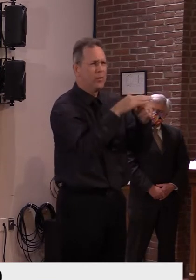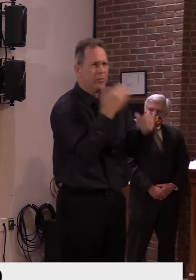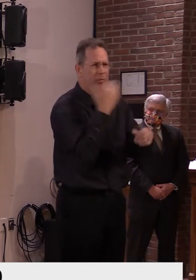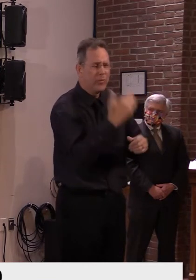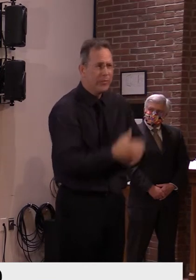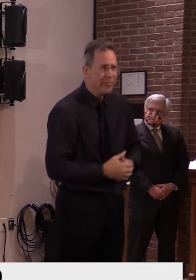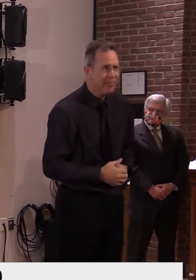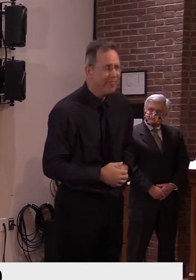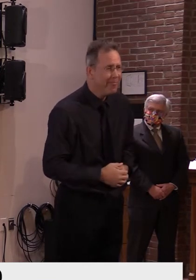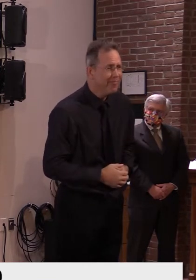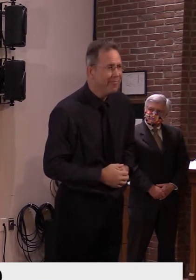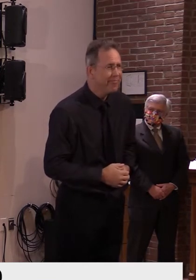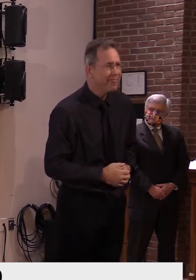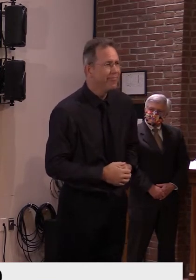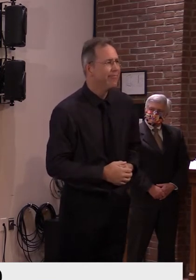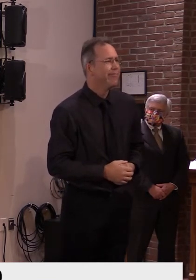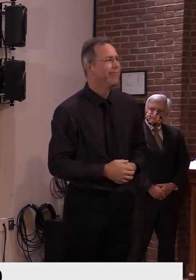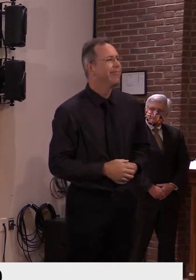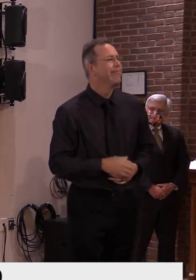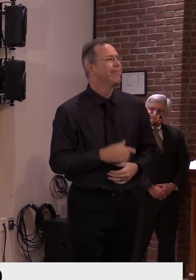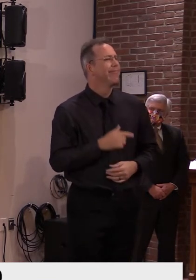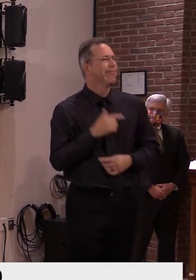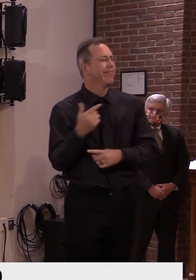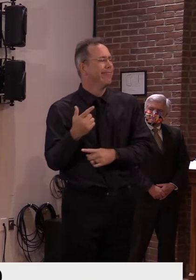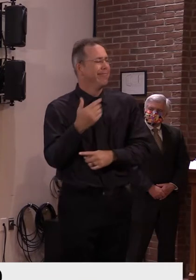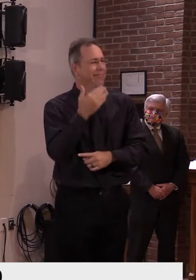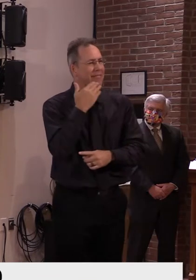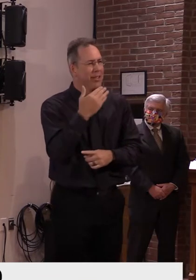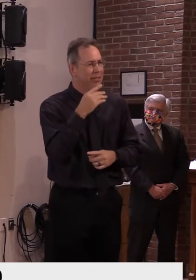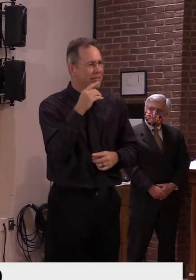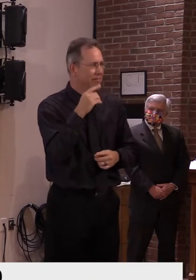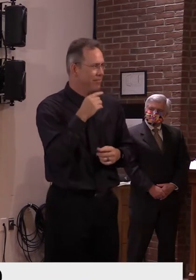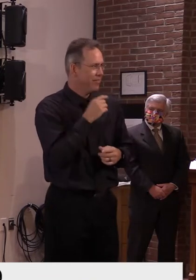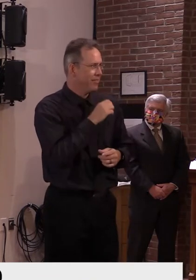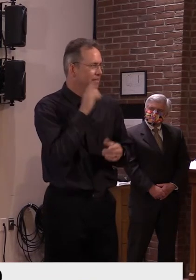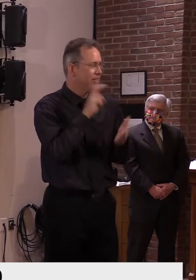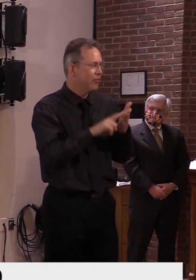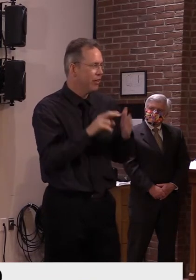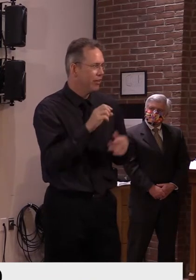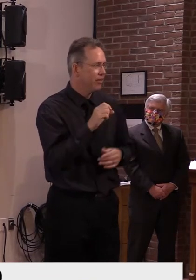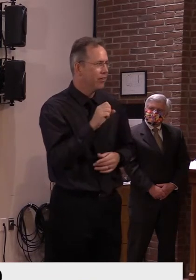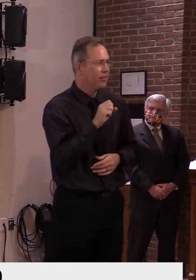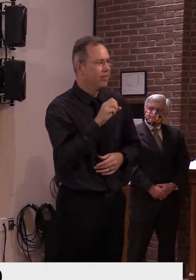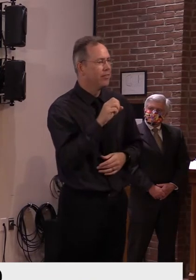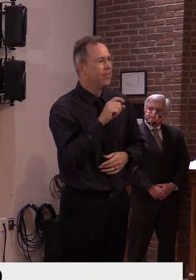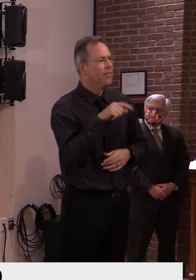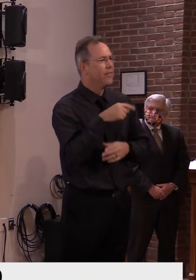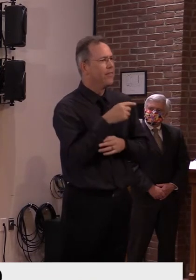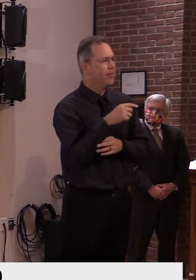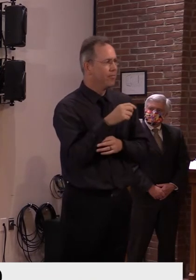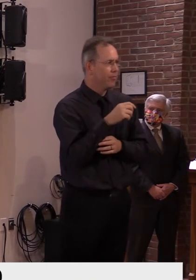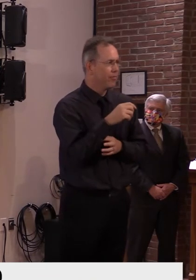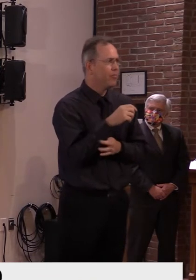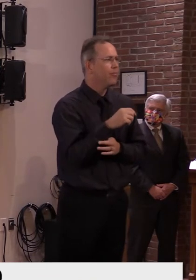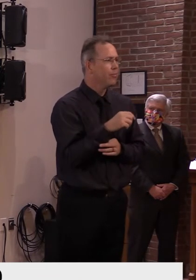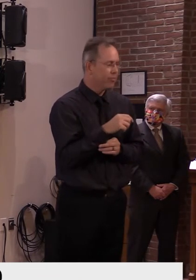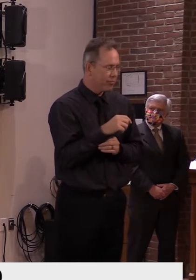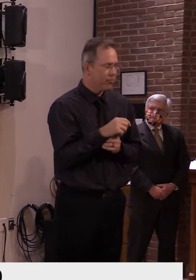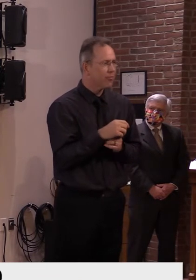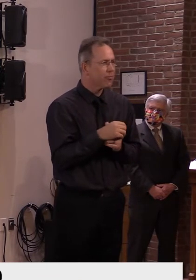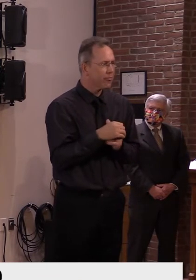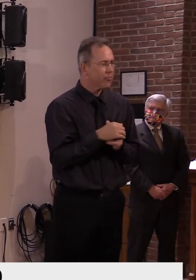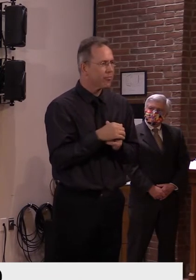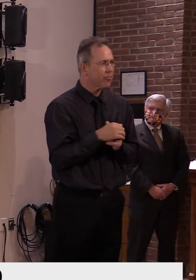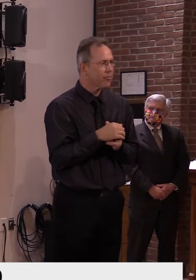Well, thank you Secretary Kondos and your teams for all your efforts. And as Secretary Kondos has said, if you have further